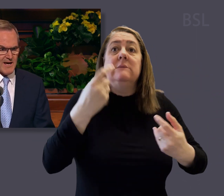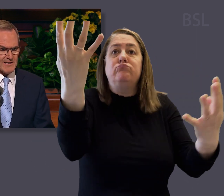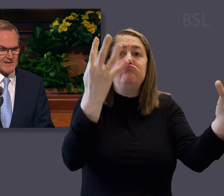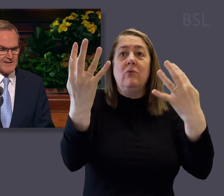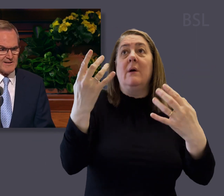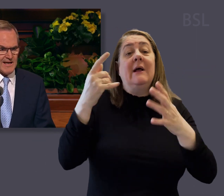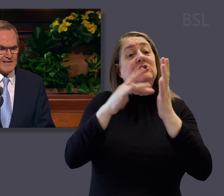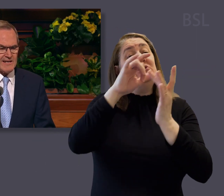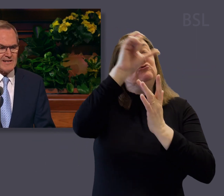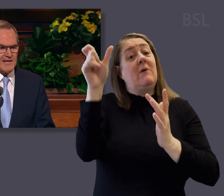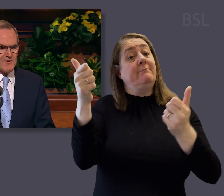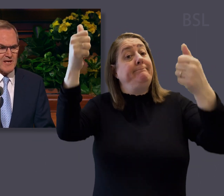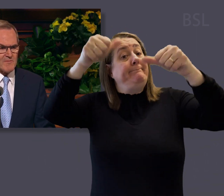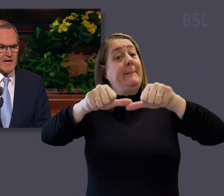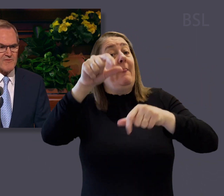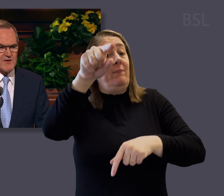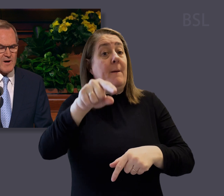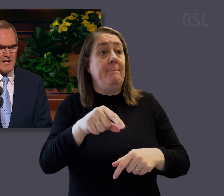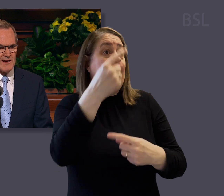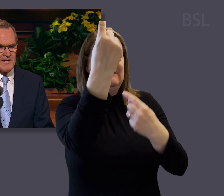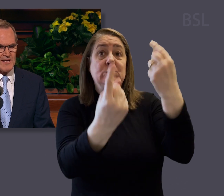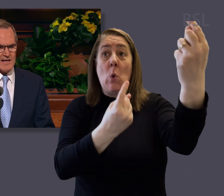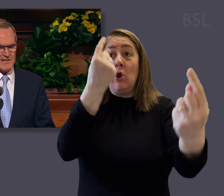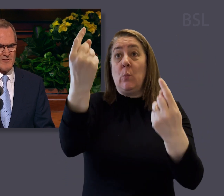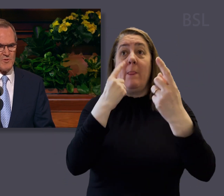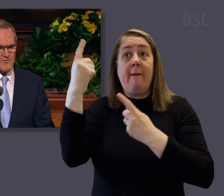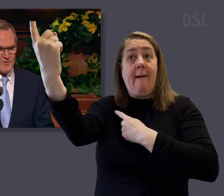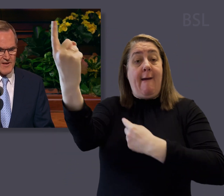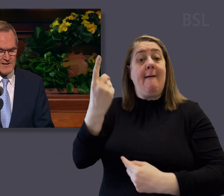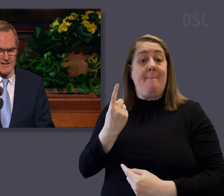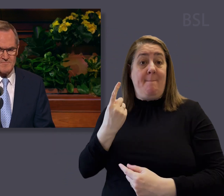manner. And He did heal them, every one, as they were brought forth unto Him.